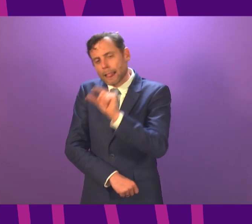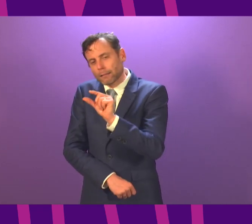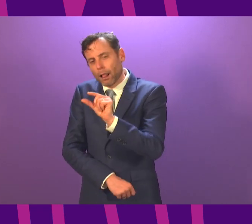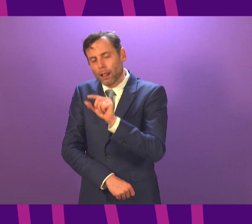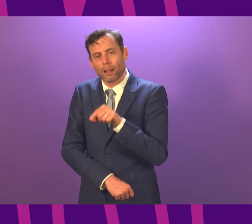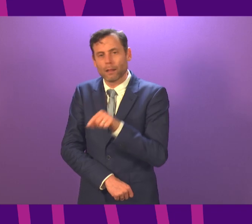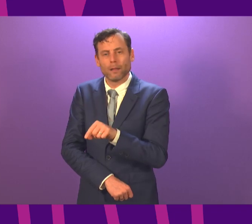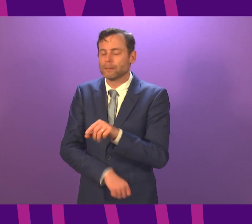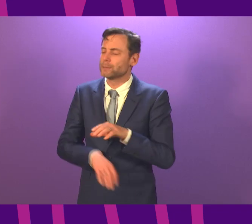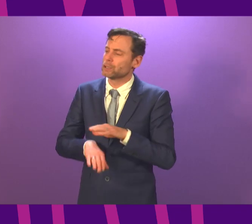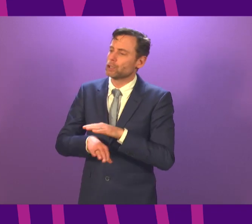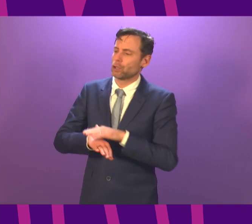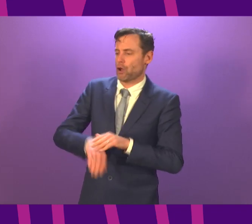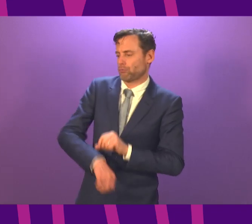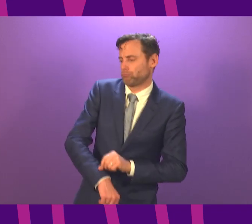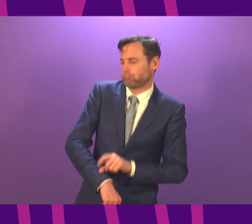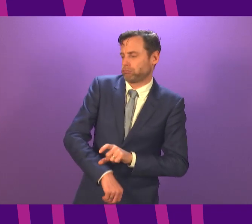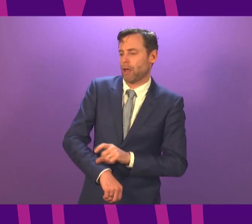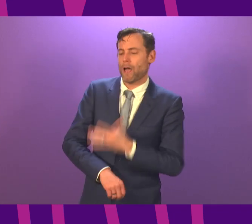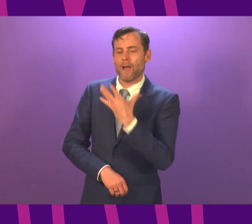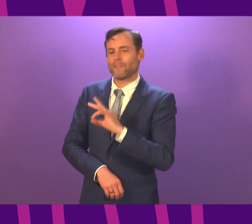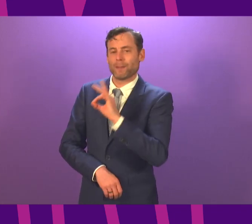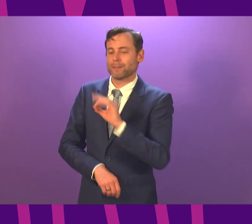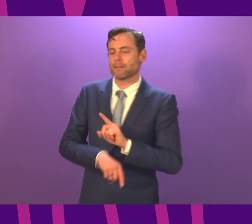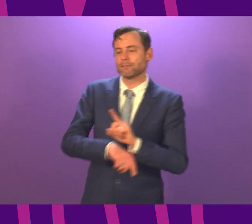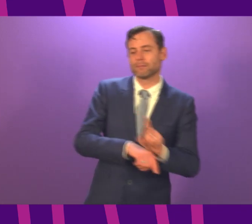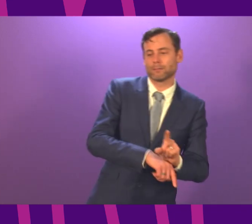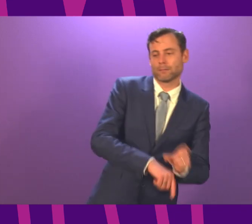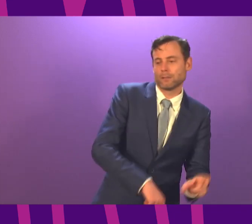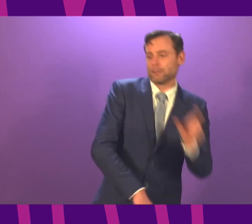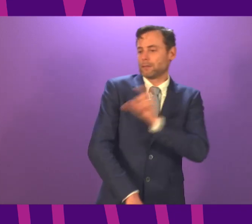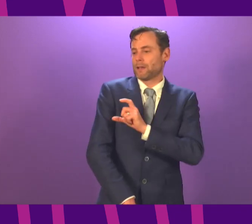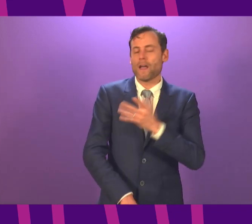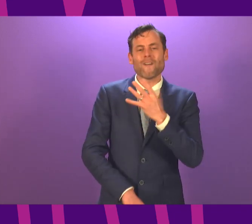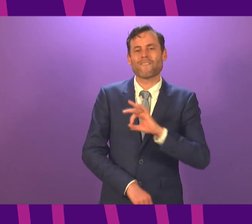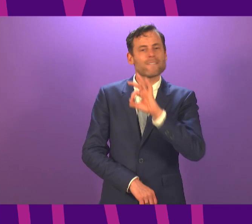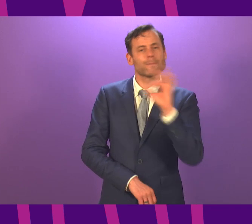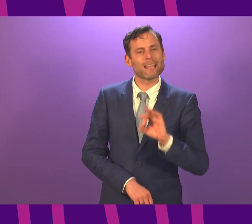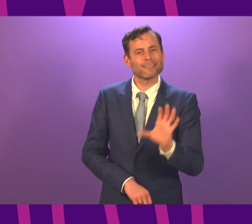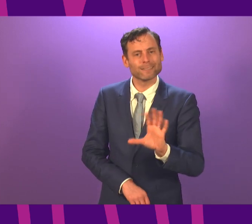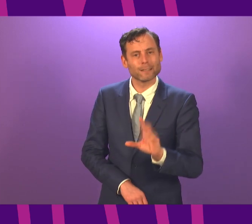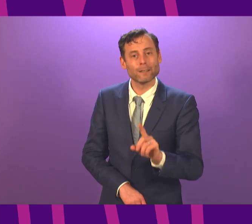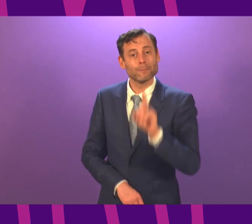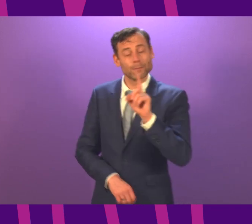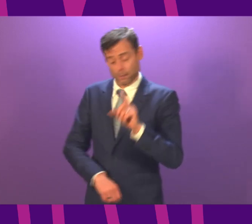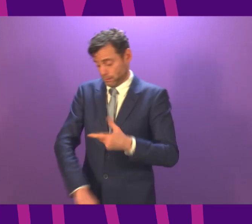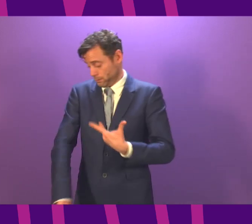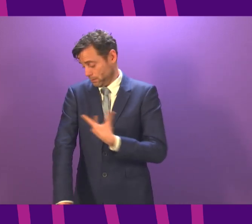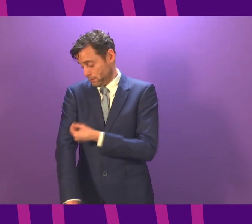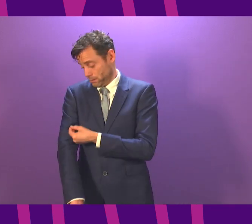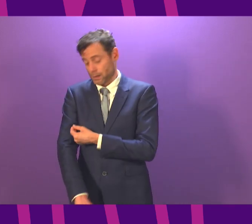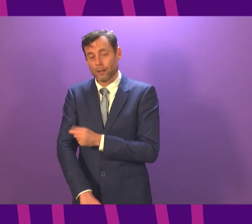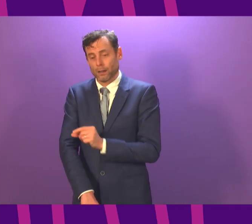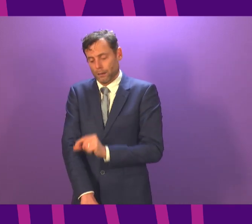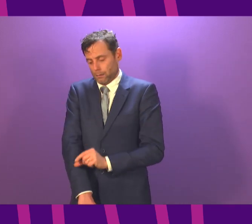it is not like 50% and then another 50%. These numbers are not right but it is more like 10% and